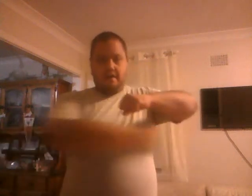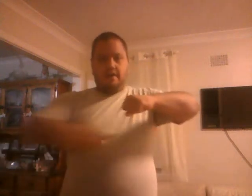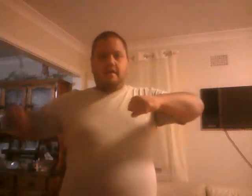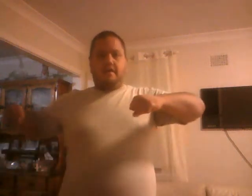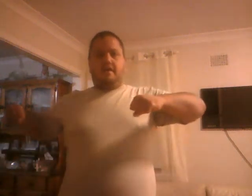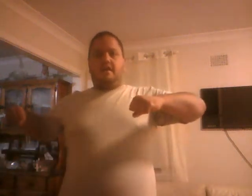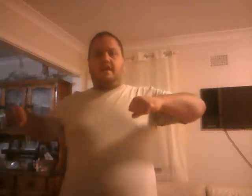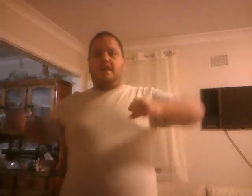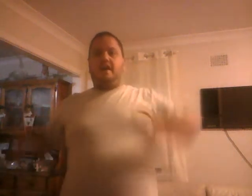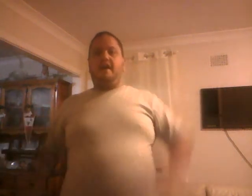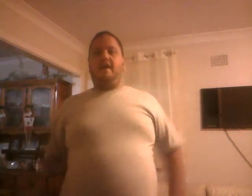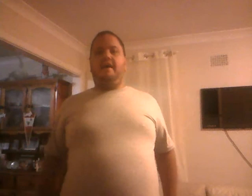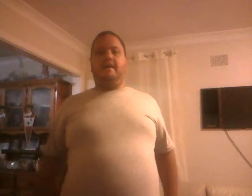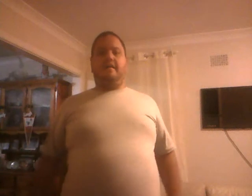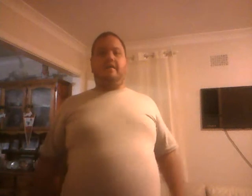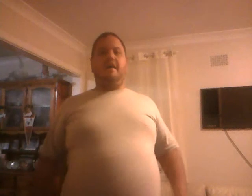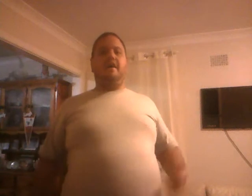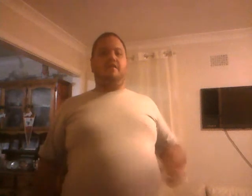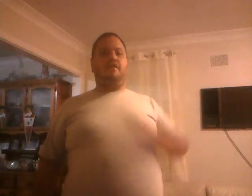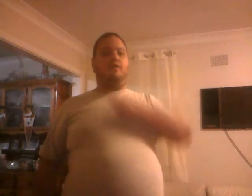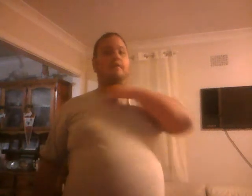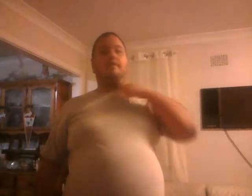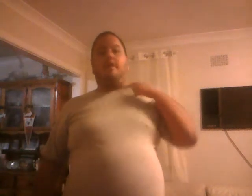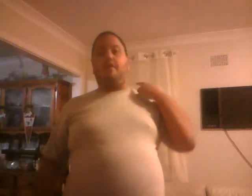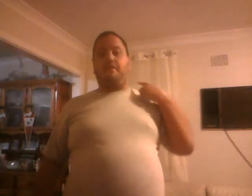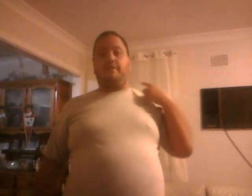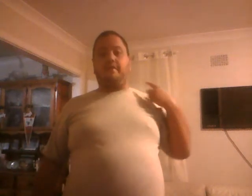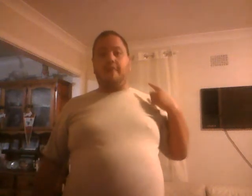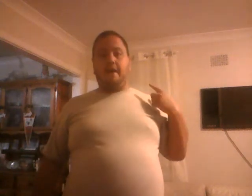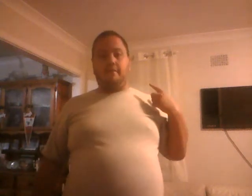and you know what, off with his head.